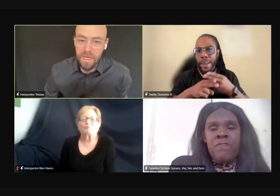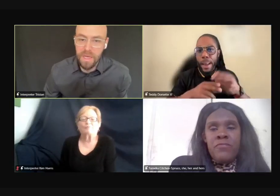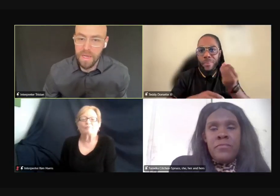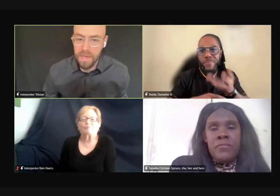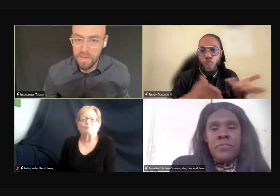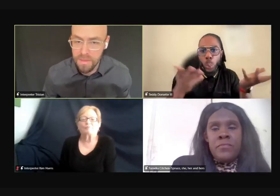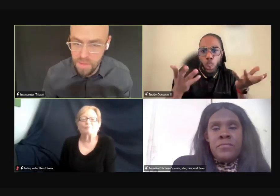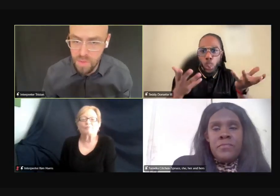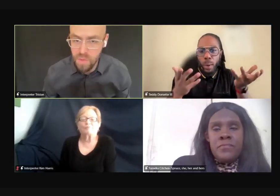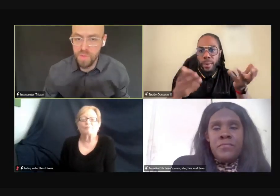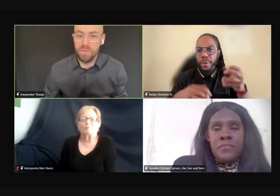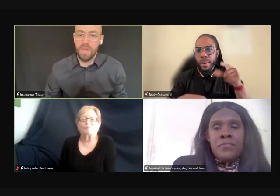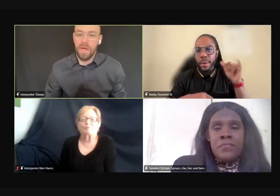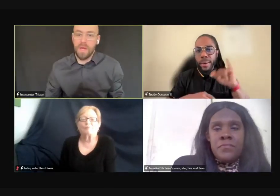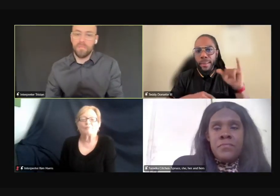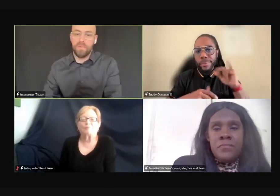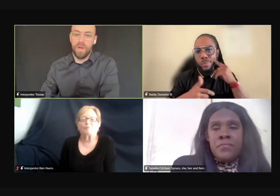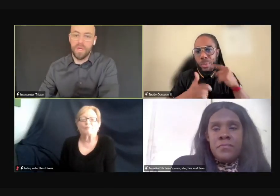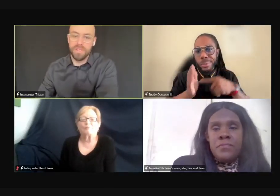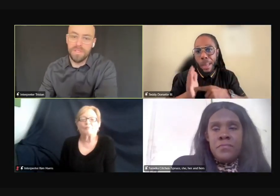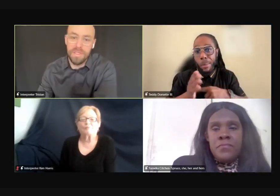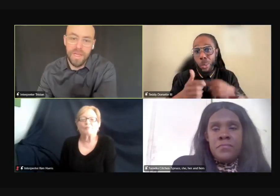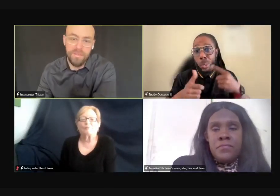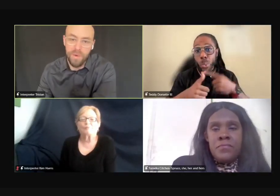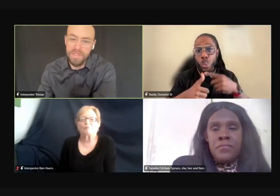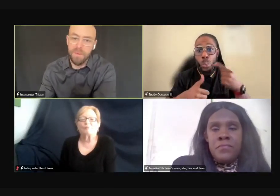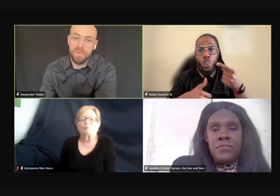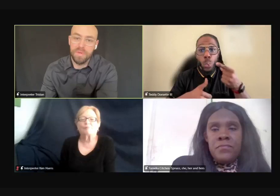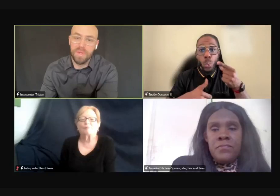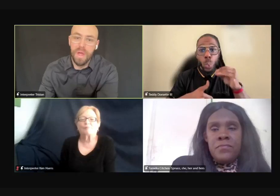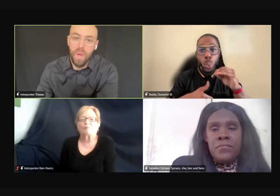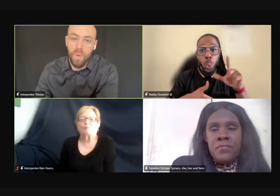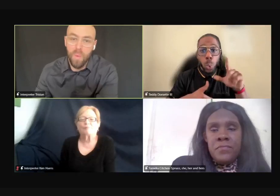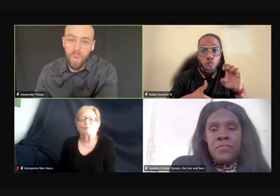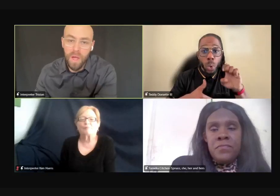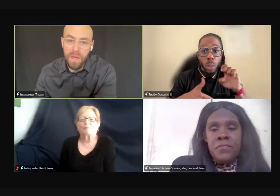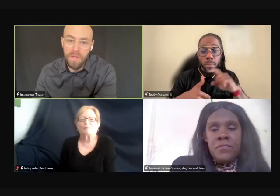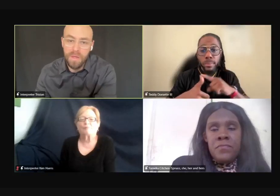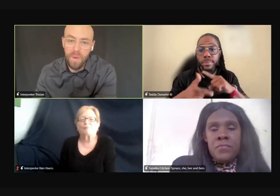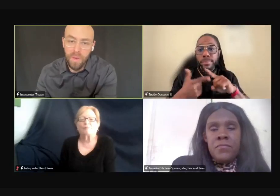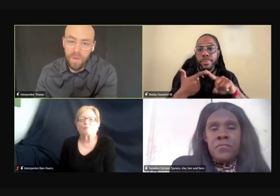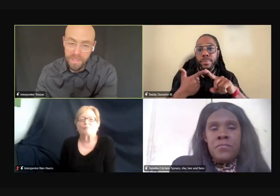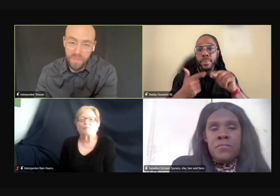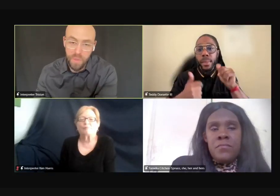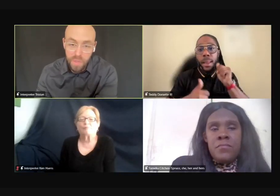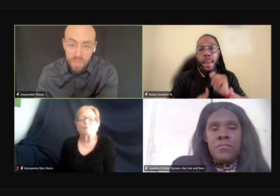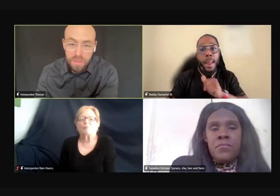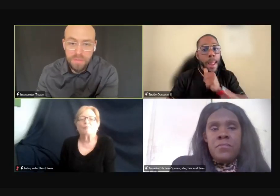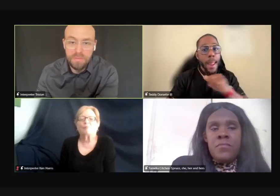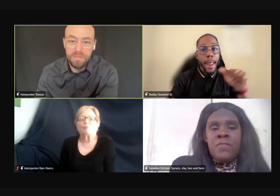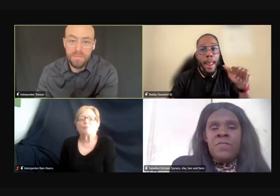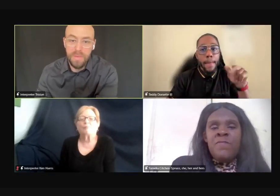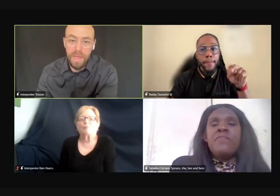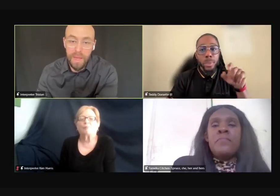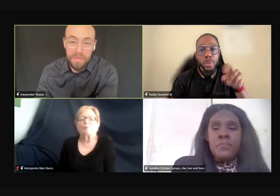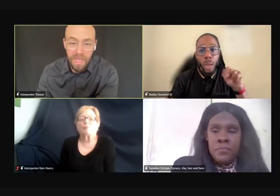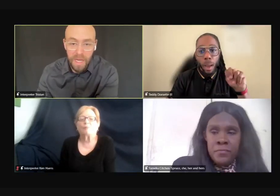and, uh, productions. Like for example, one is Google,